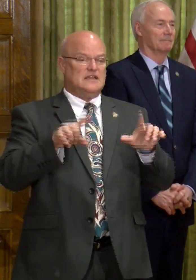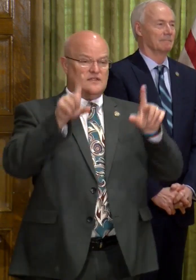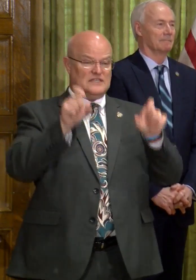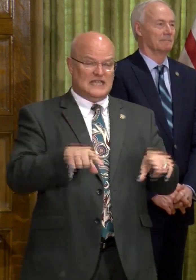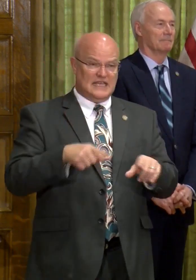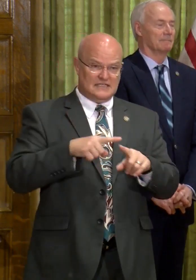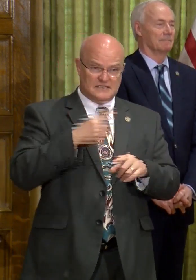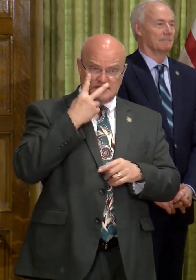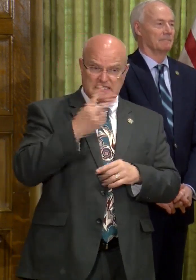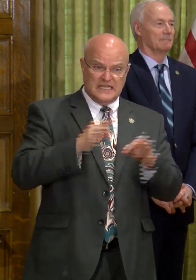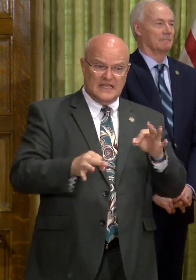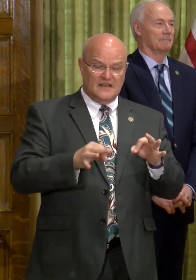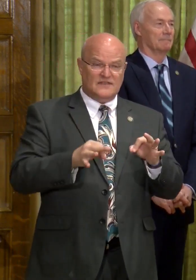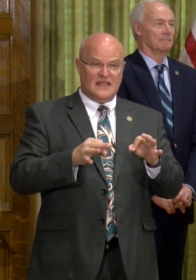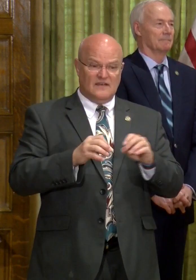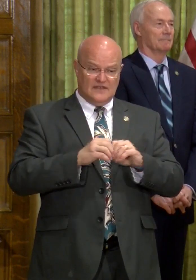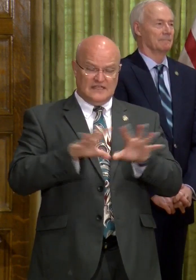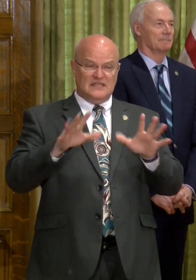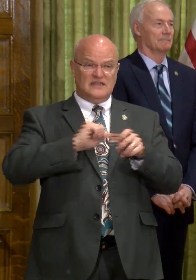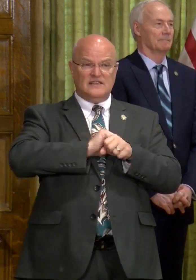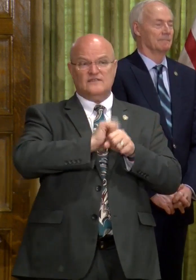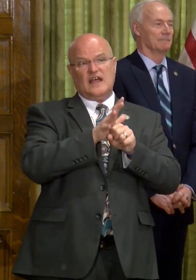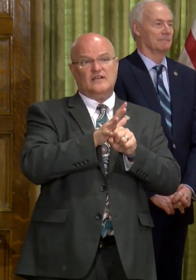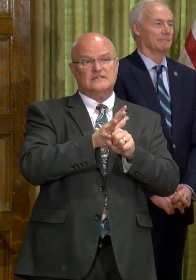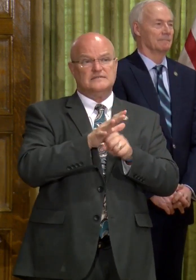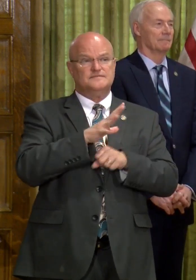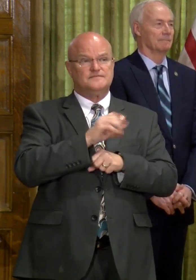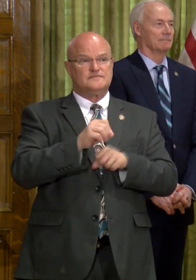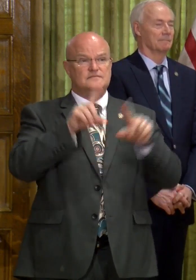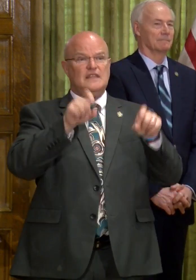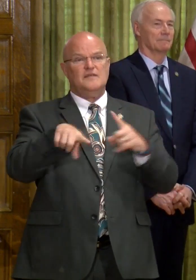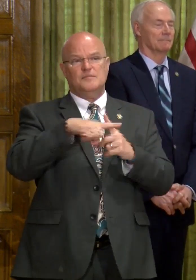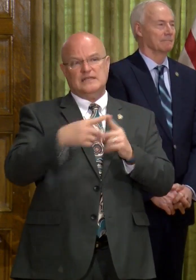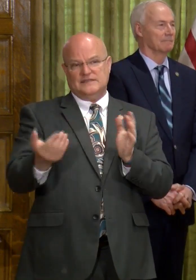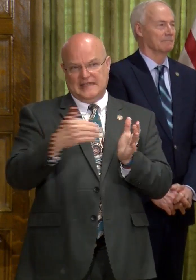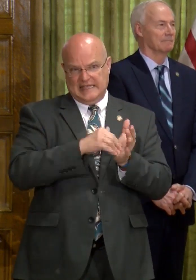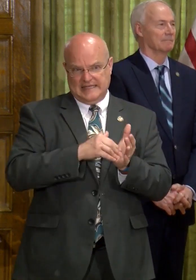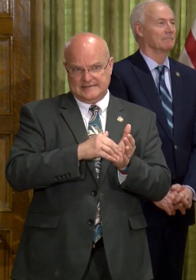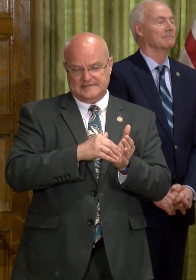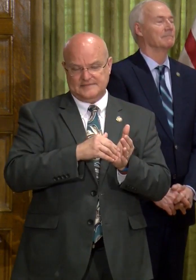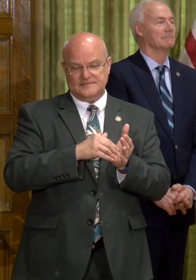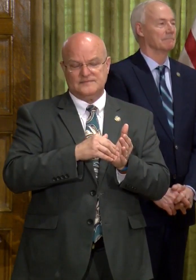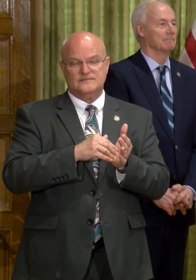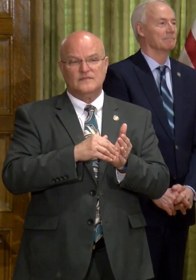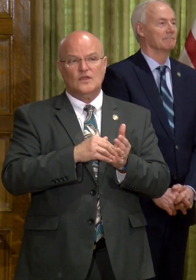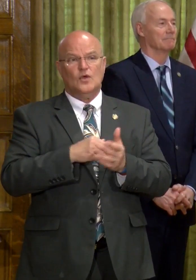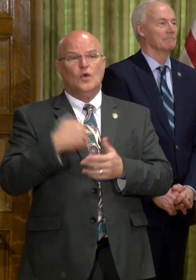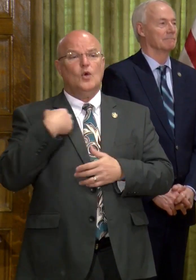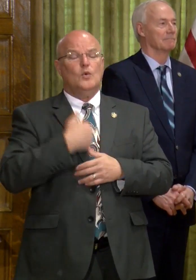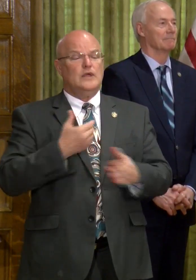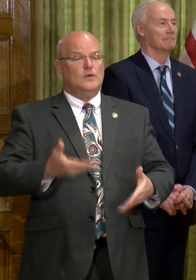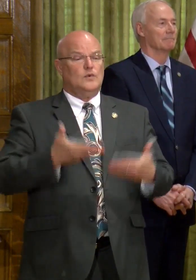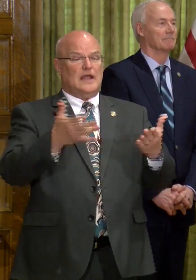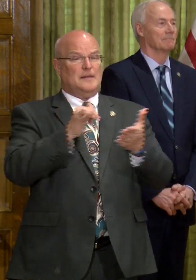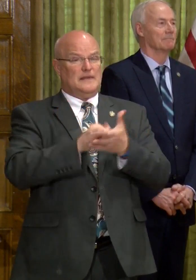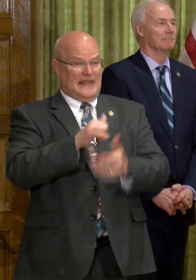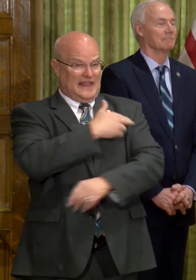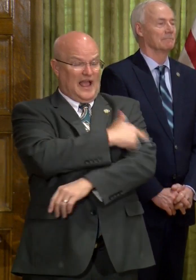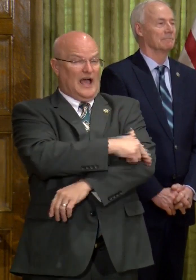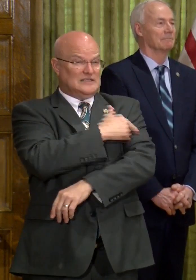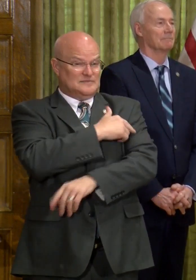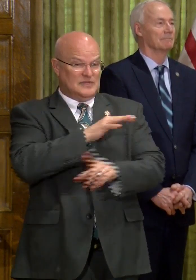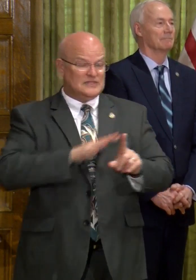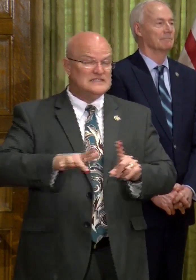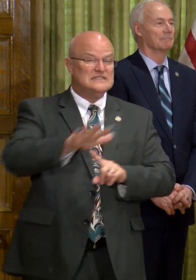another test to see if they've cleared the virus and they've tested positive again. Uh, we do recommend that in a hospital